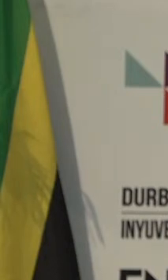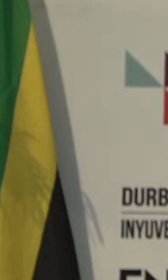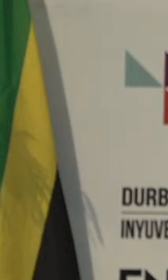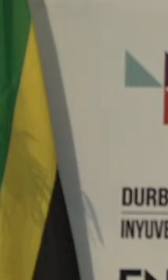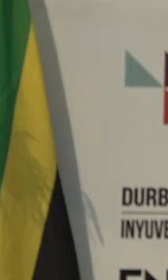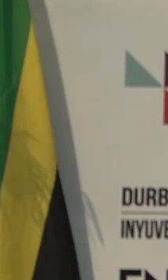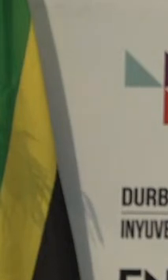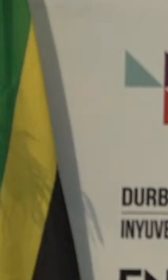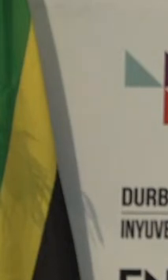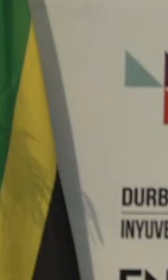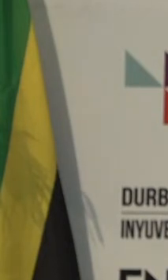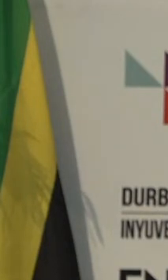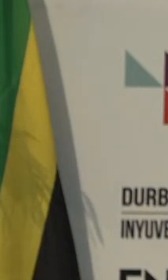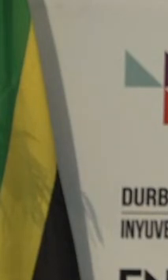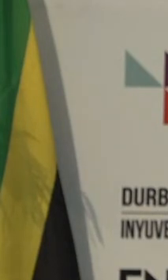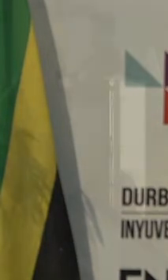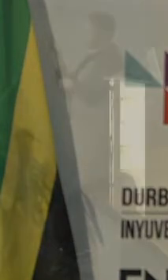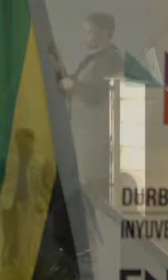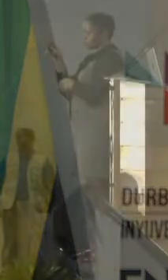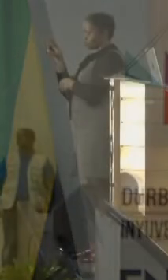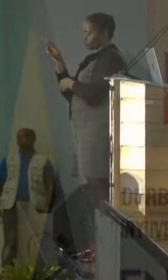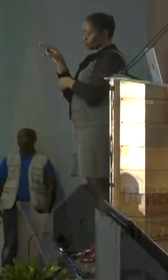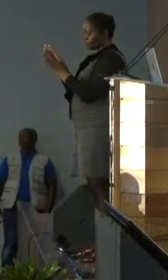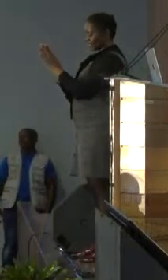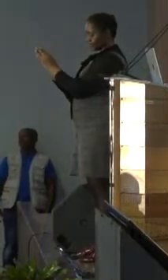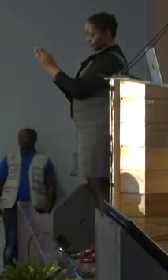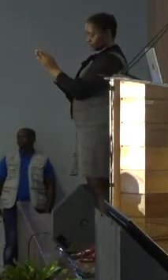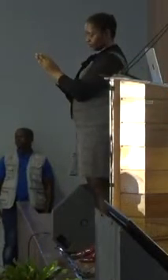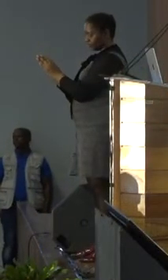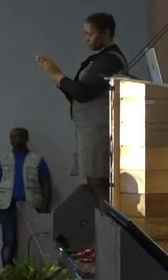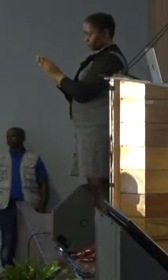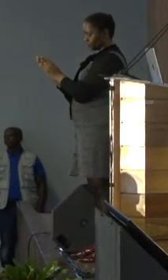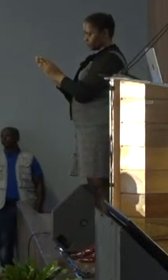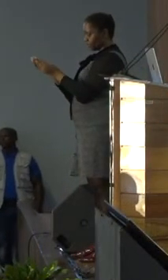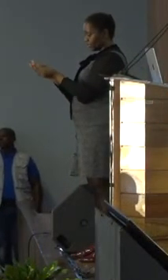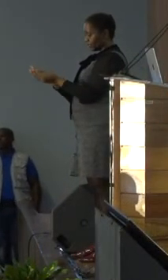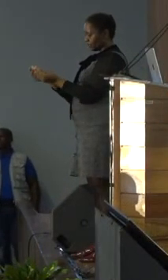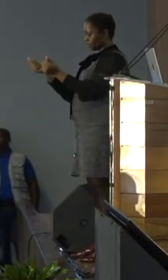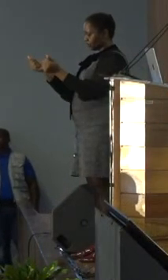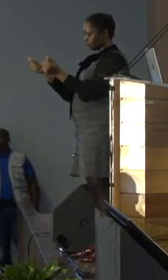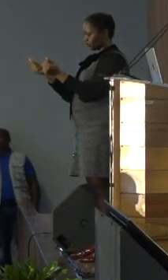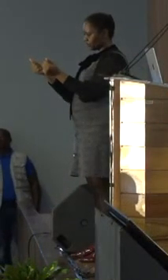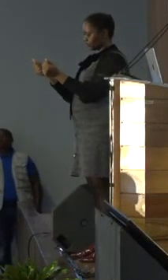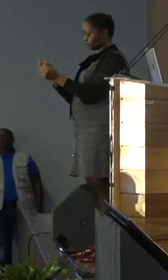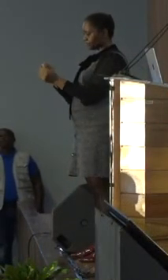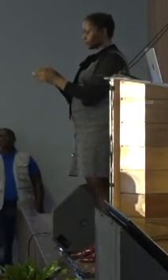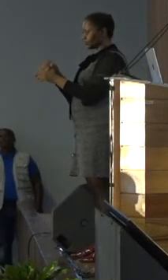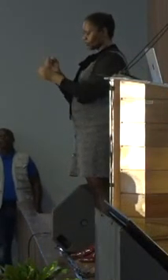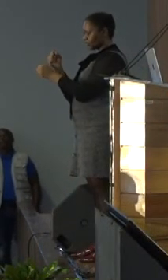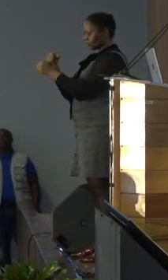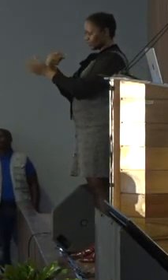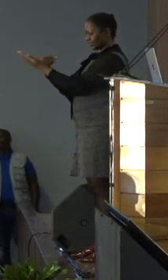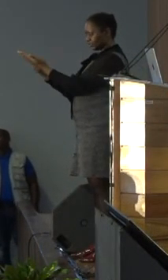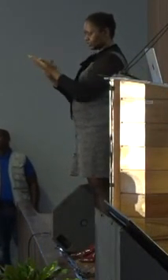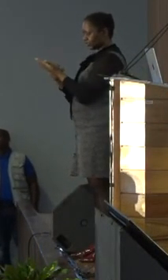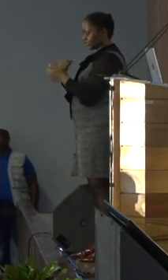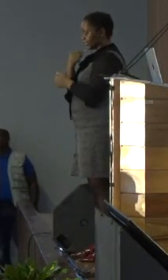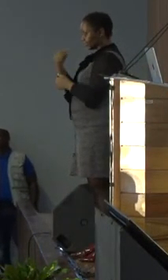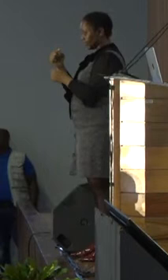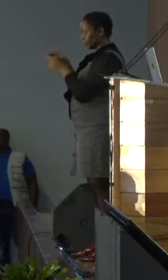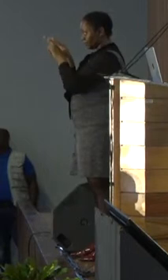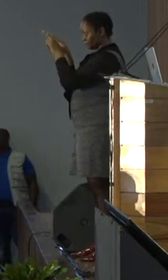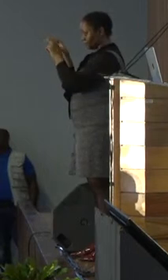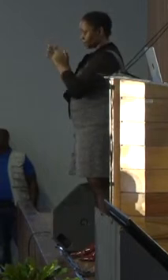2022 meeting a revolutionary philosophy of education which just dates